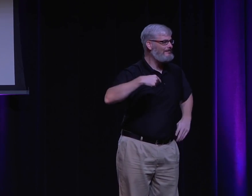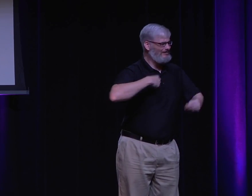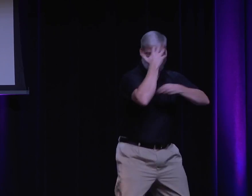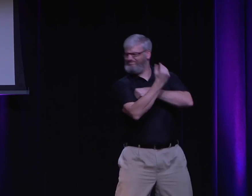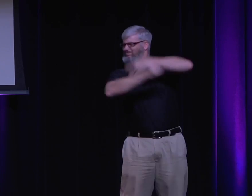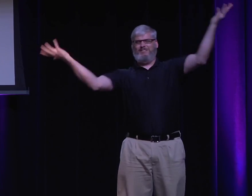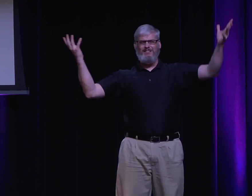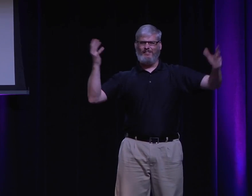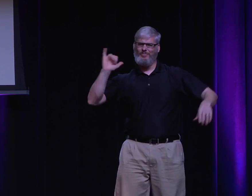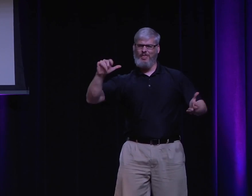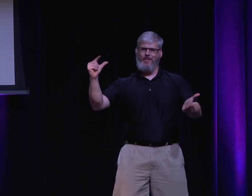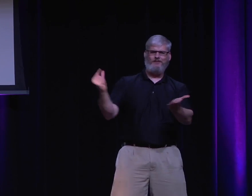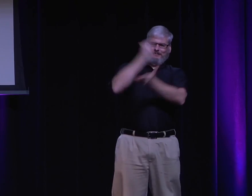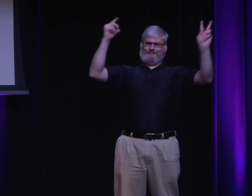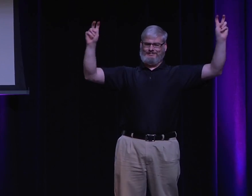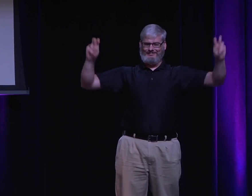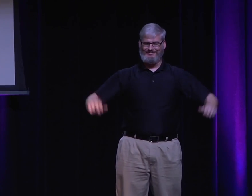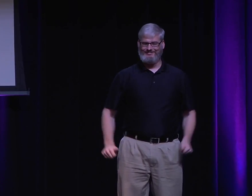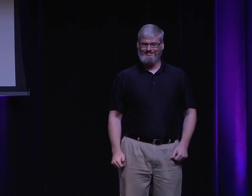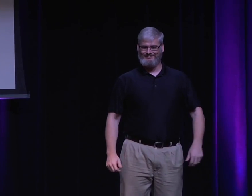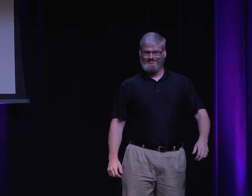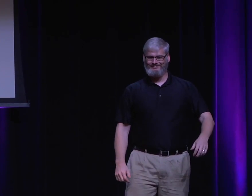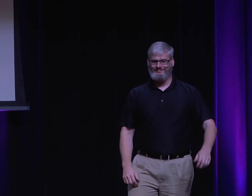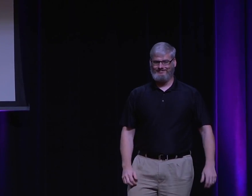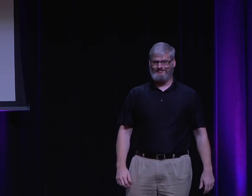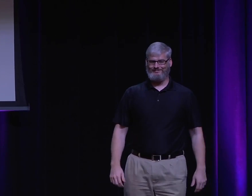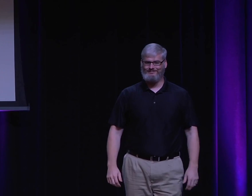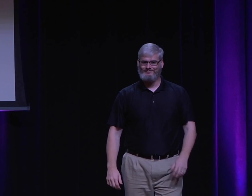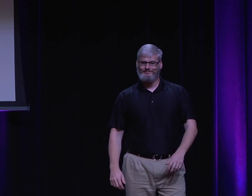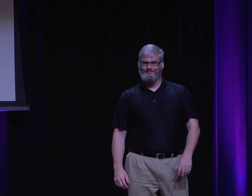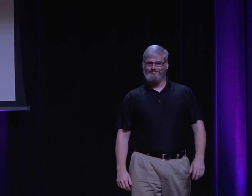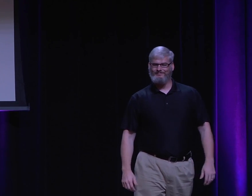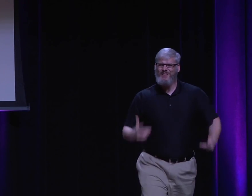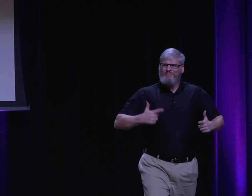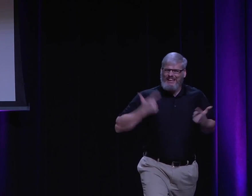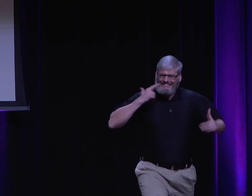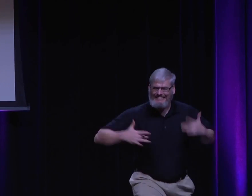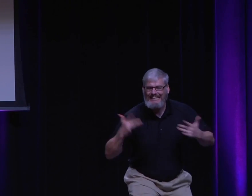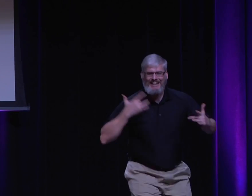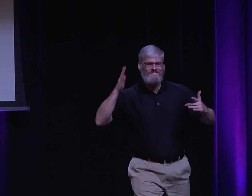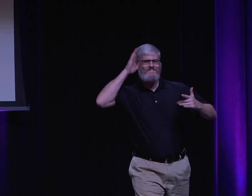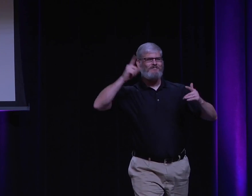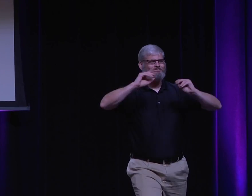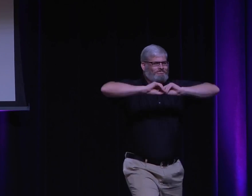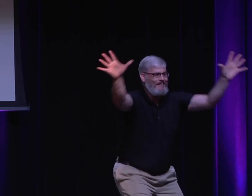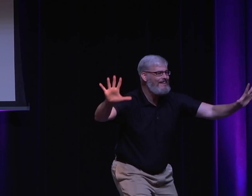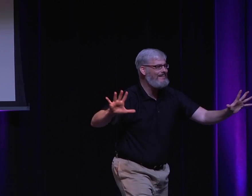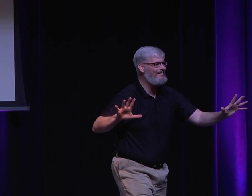the future is not empty and bleak. It's actually wonderful and it's limitless. And life is exciting. I mean,